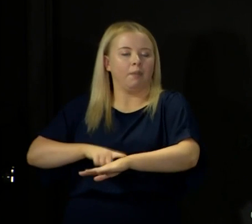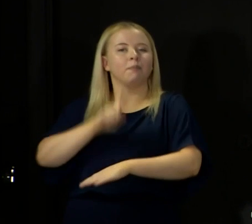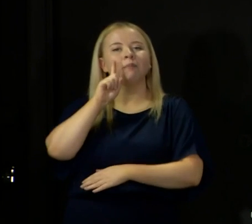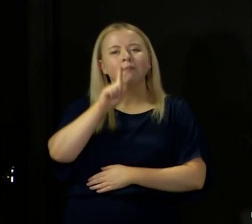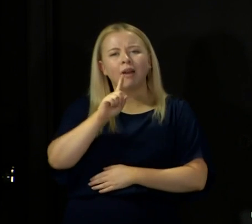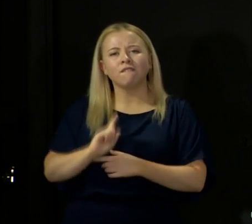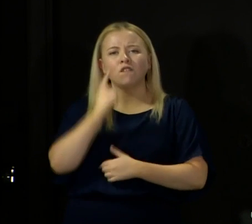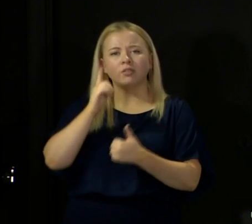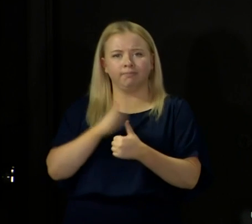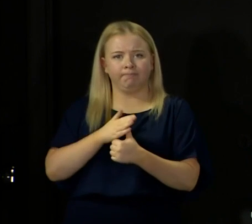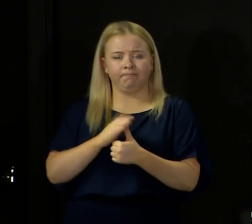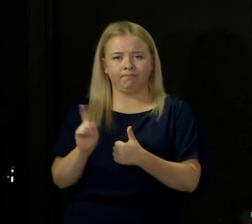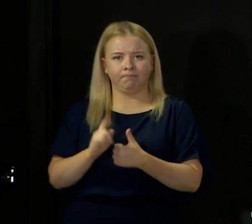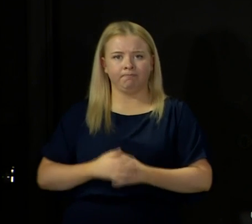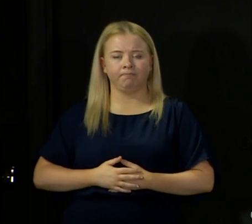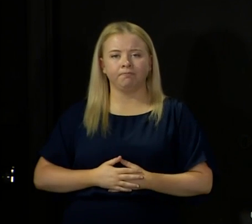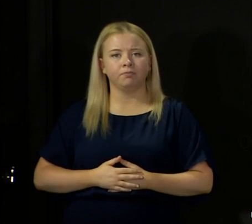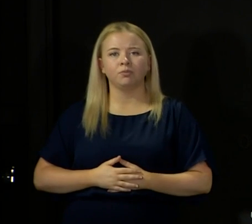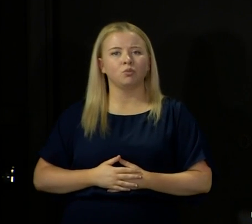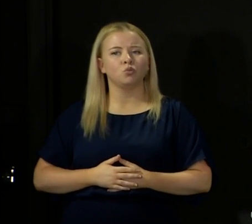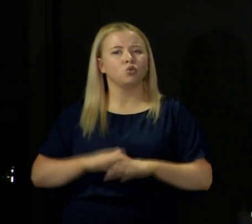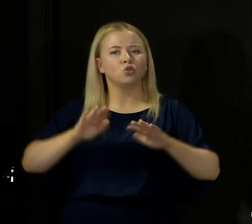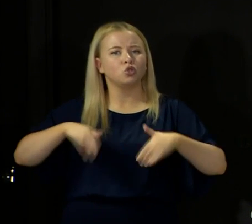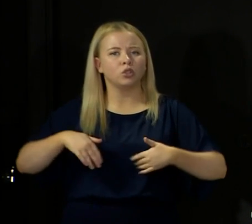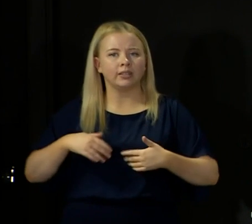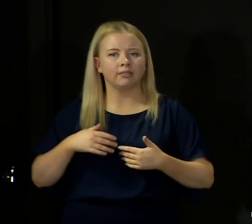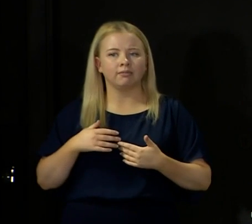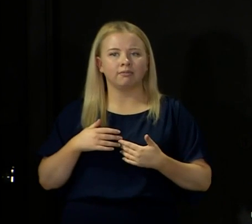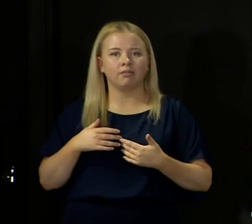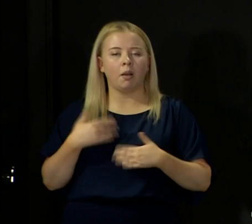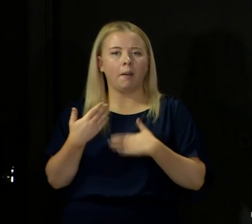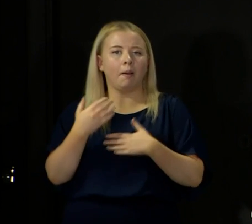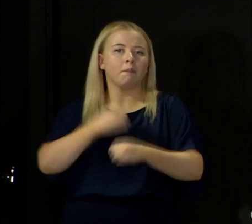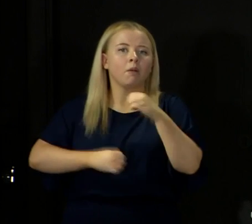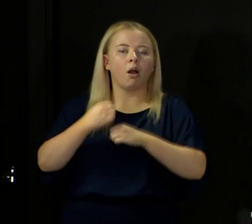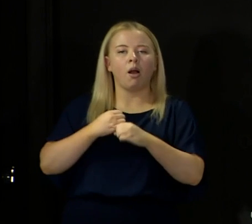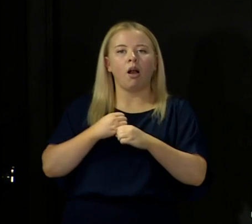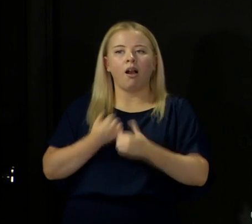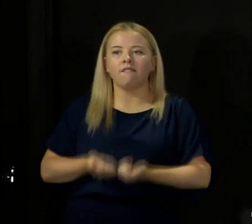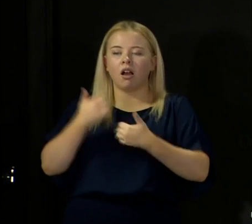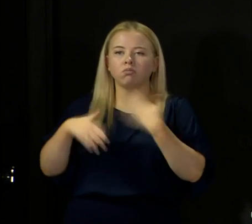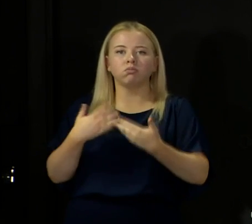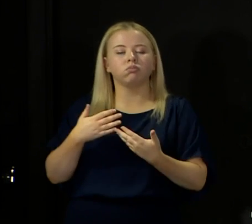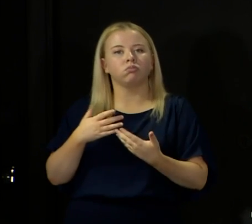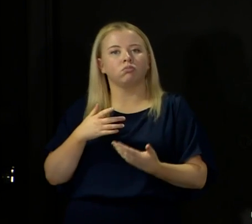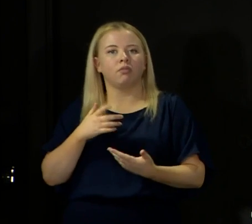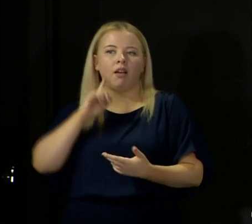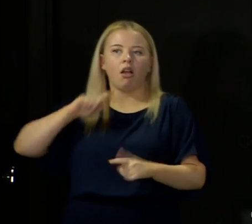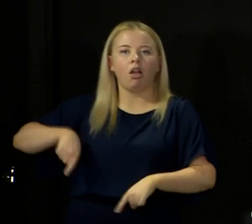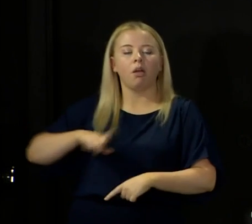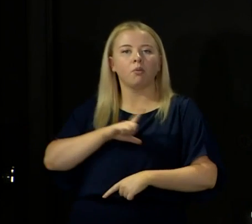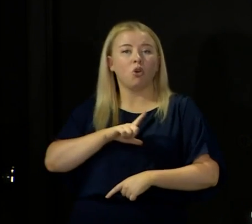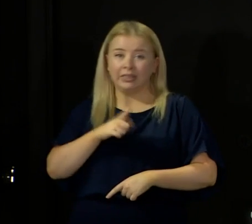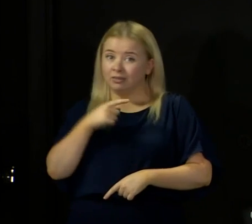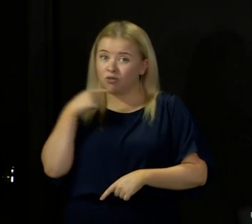I would say, firstly, that we should not be at any point complacent about the possibility of Russian interference in our democratic